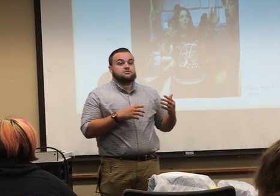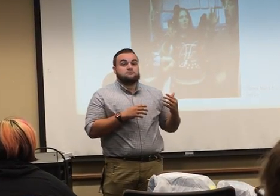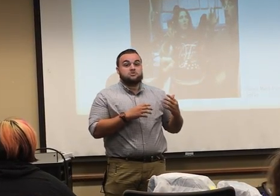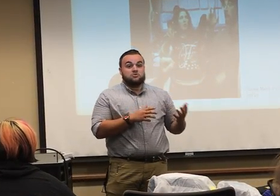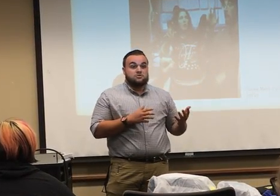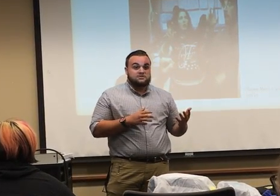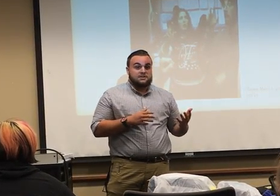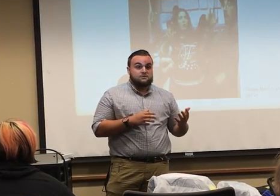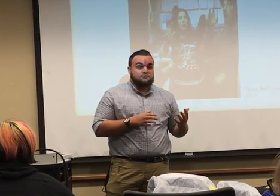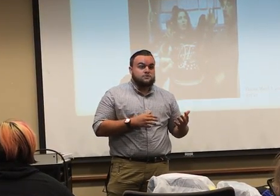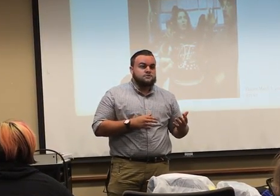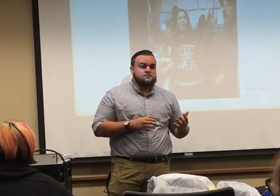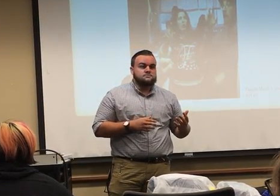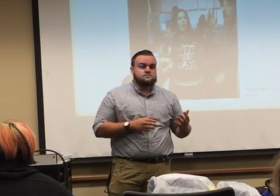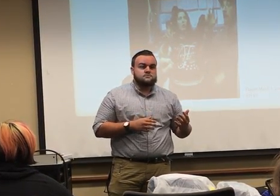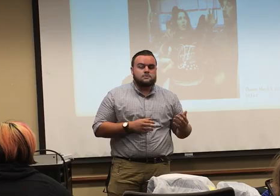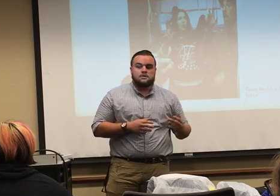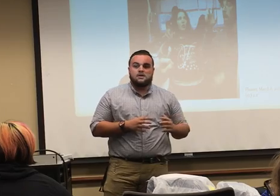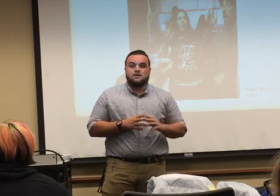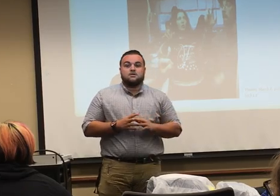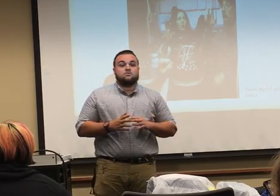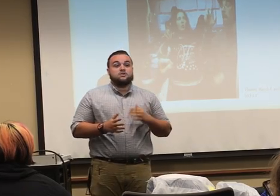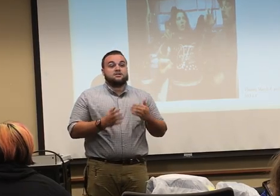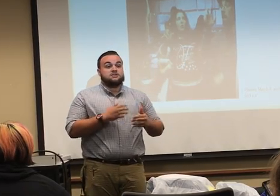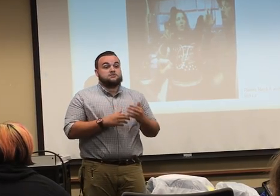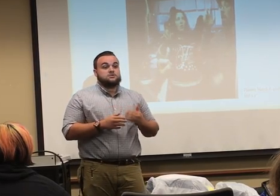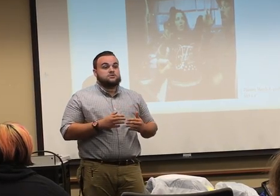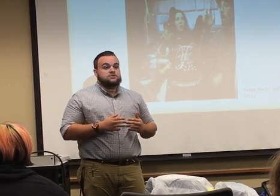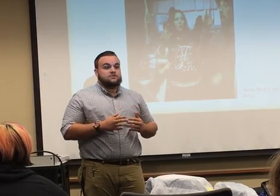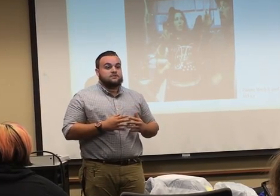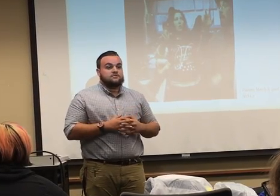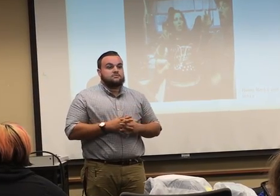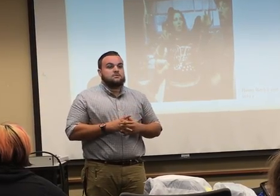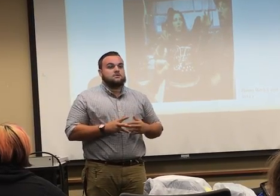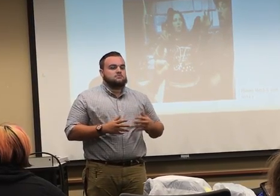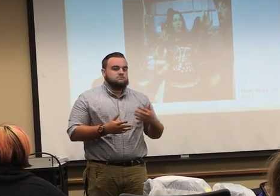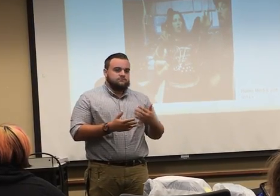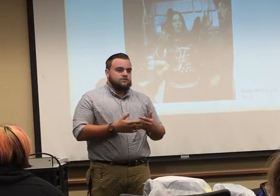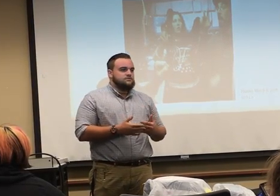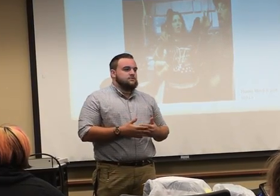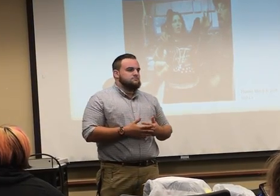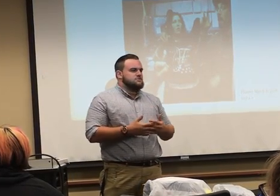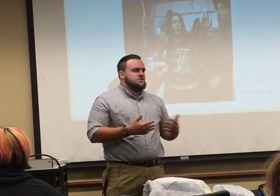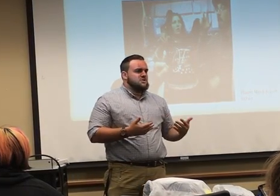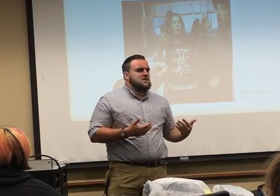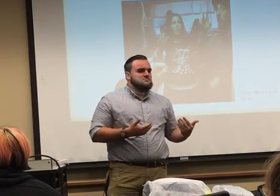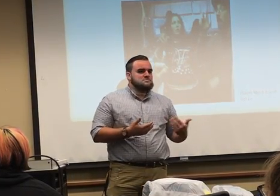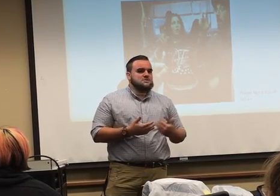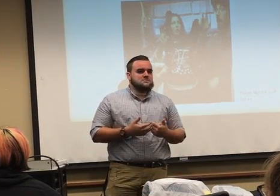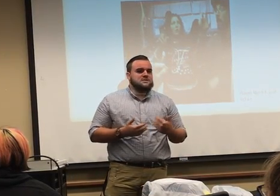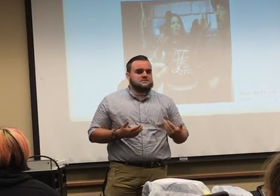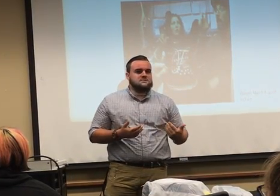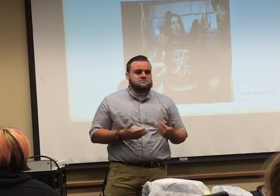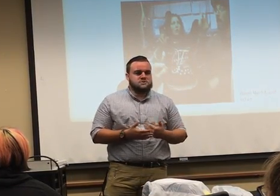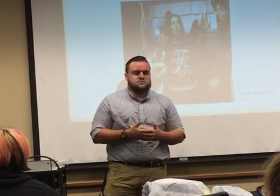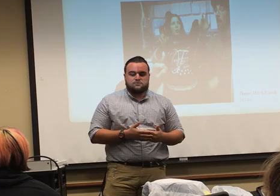here don't know sign language fluently, when you actually introduce yourself to them, first of all, say your name like you're nice to them. Be more